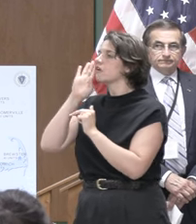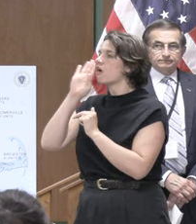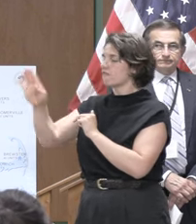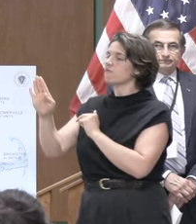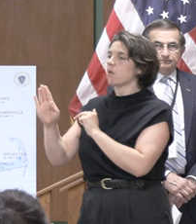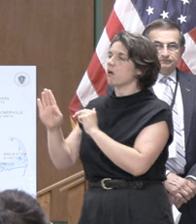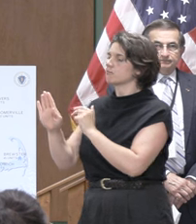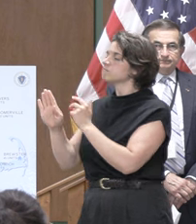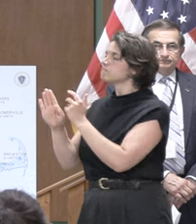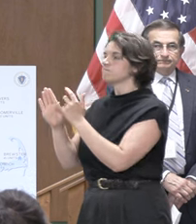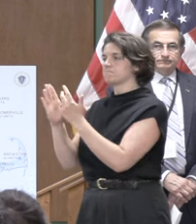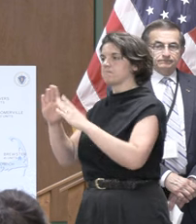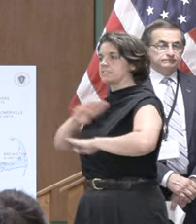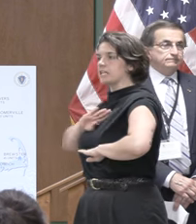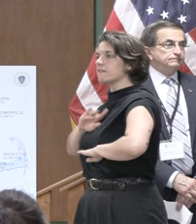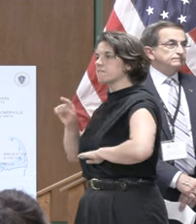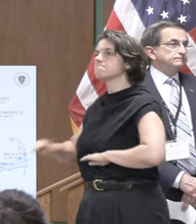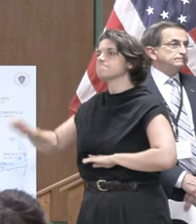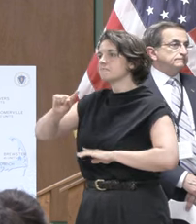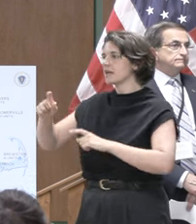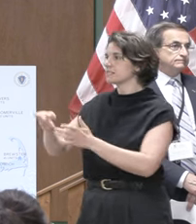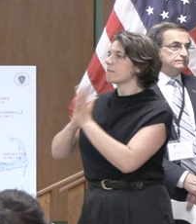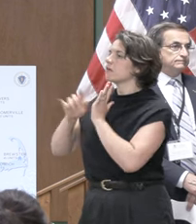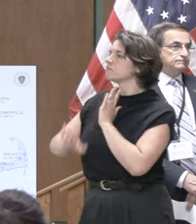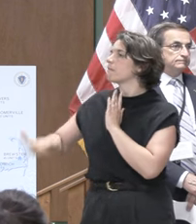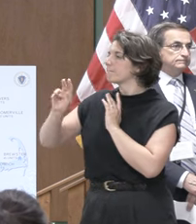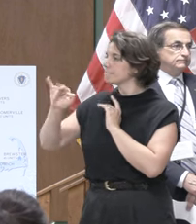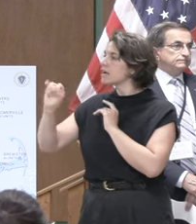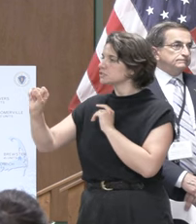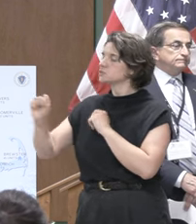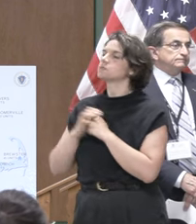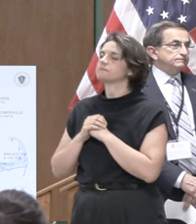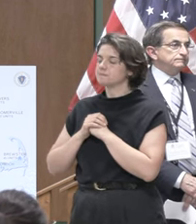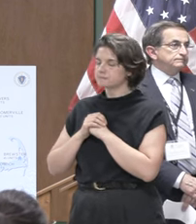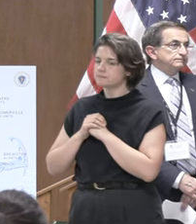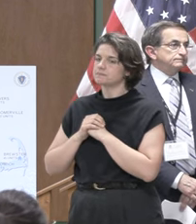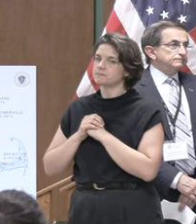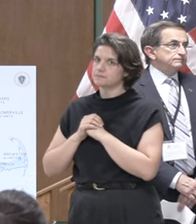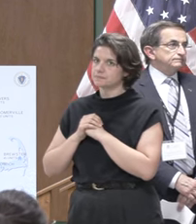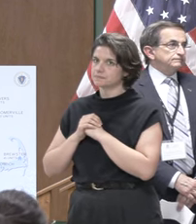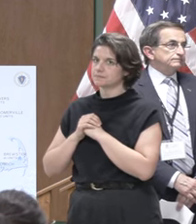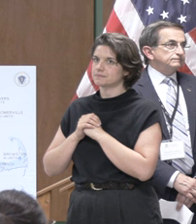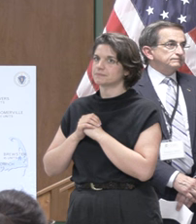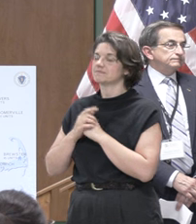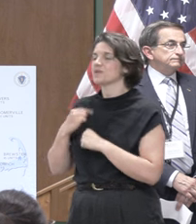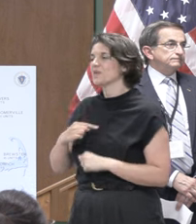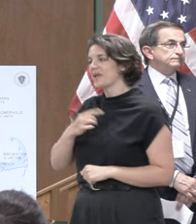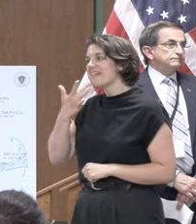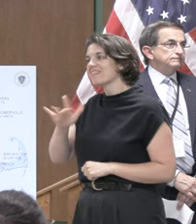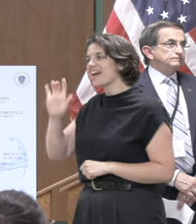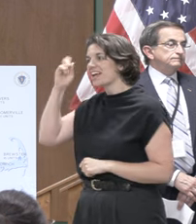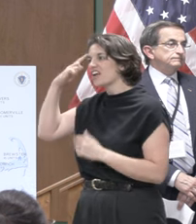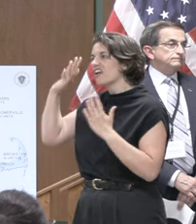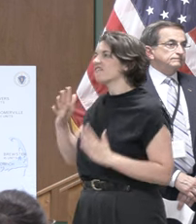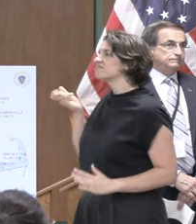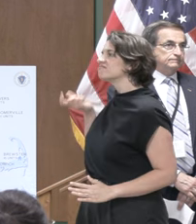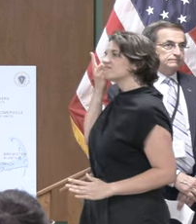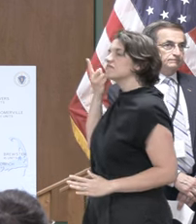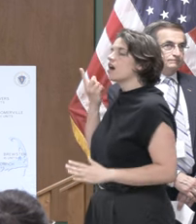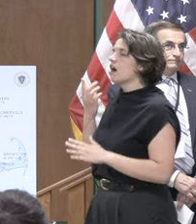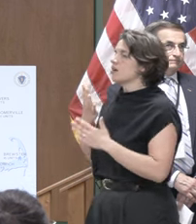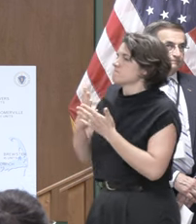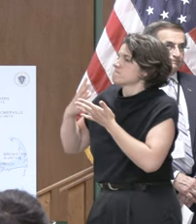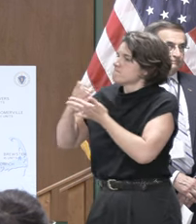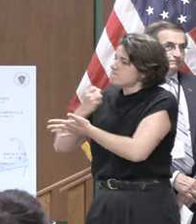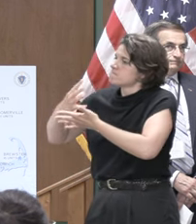demand all across massachusetts so that's uh how lucky we are to have a governor who gets it who is using every lever available to